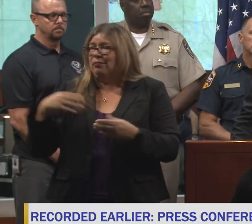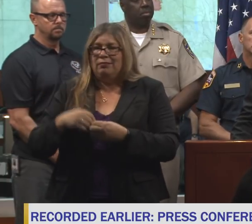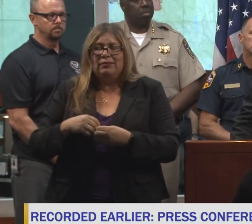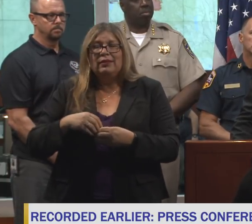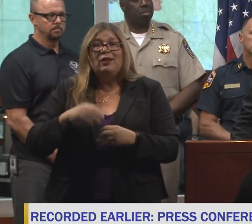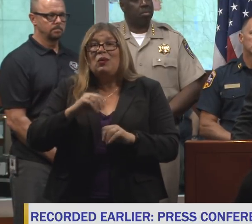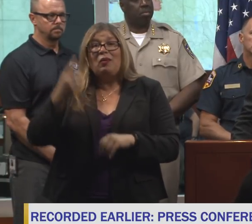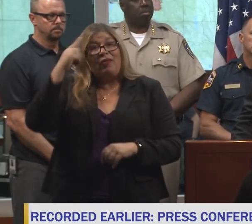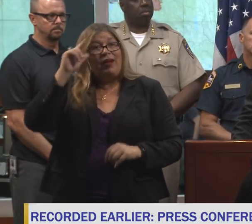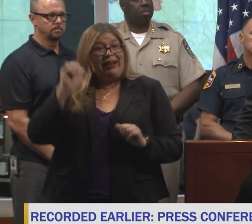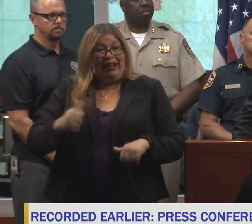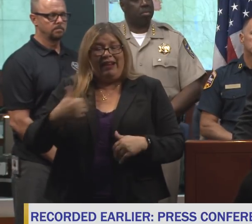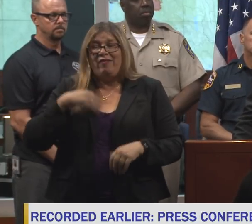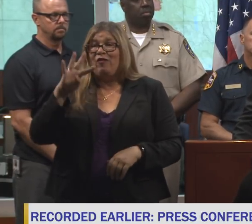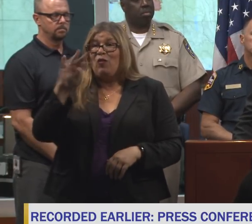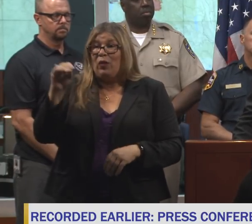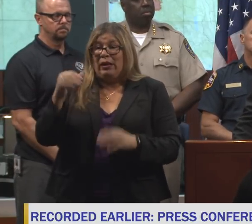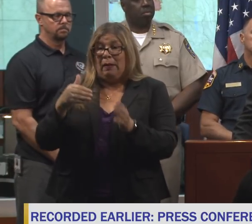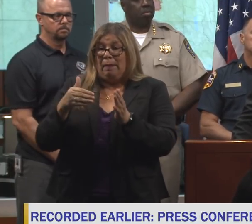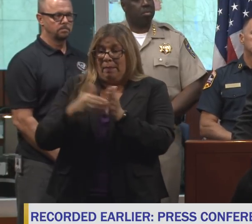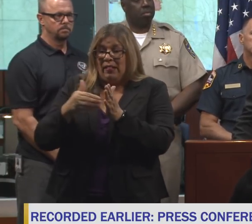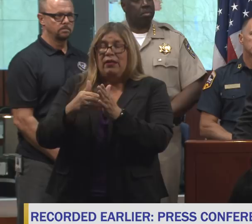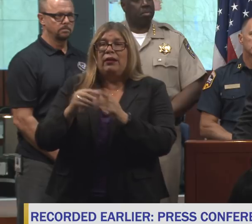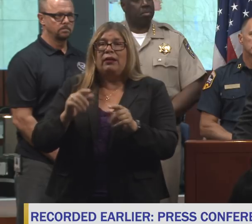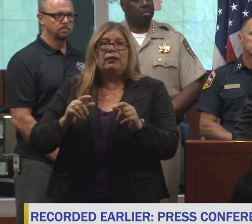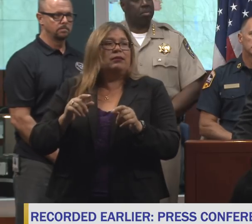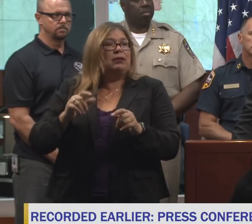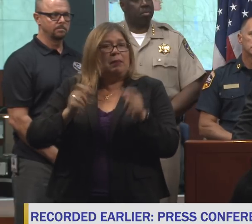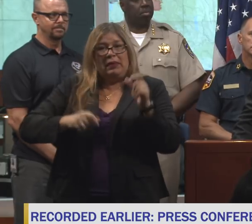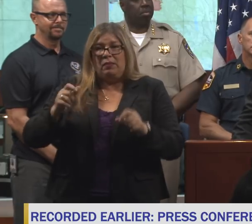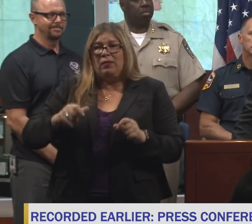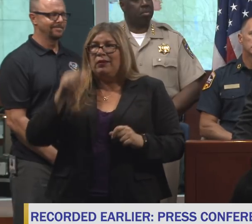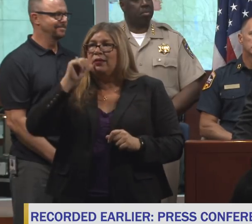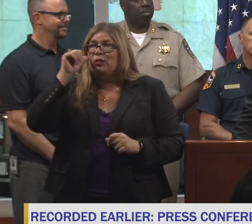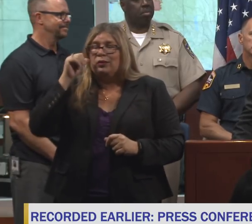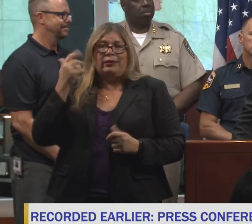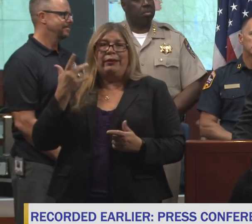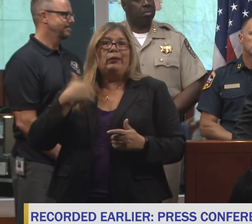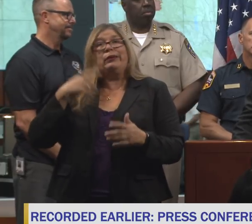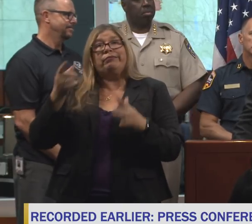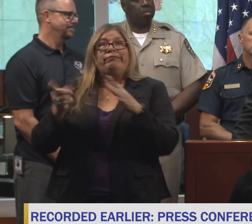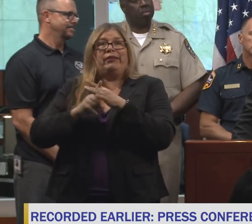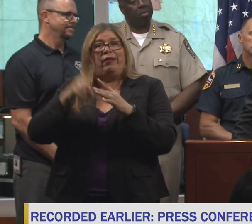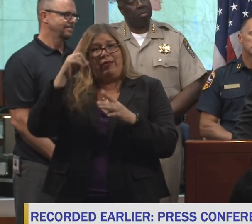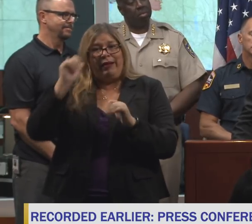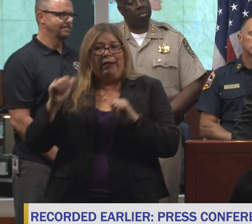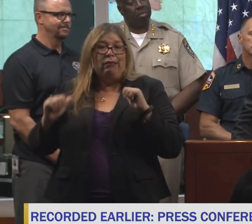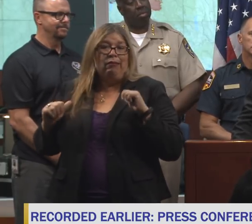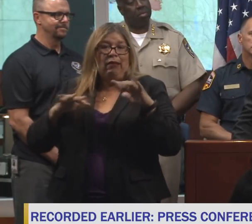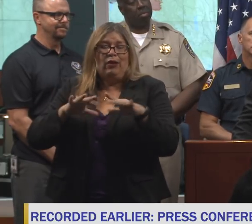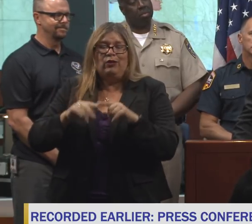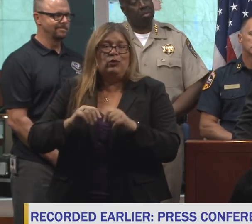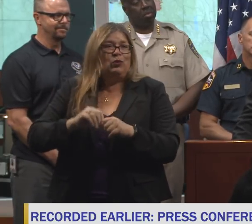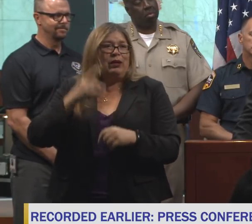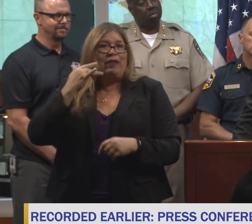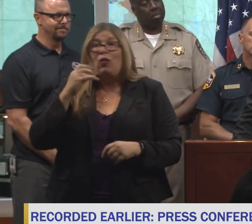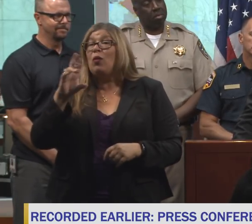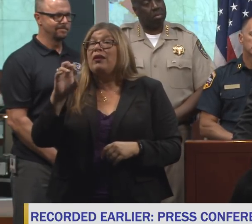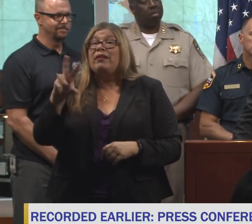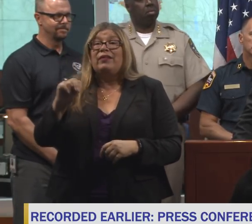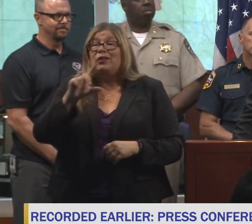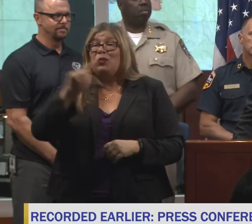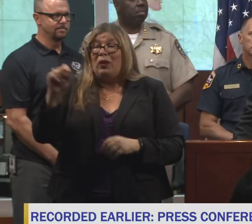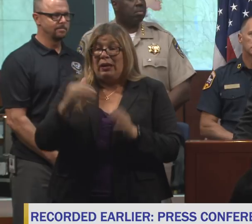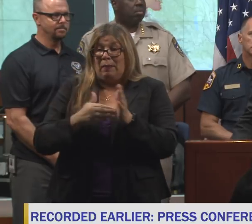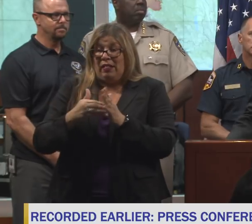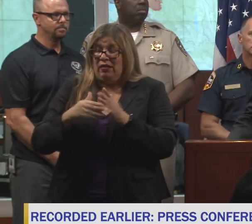to try to have 40 million people. That was just yesterday that we got that idea. And even 20 million is rather recent.